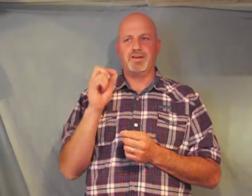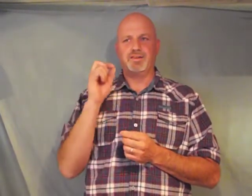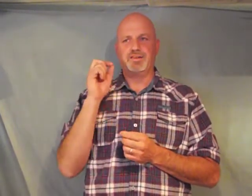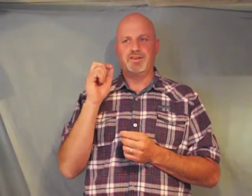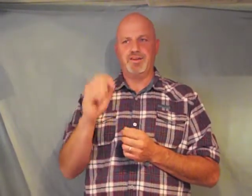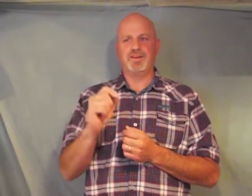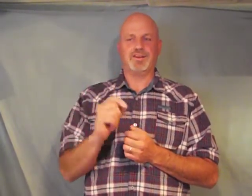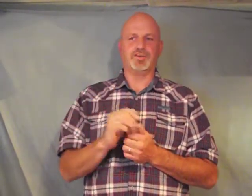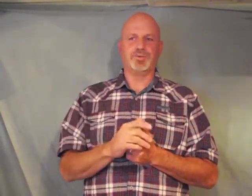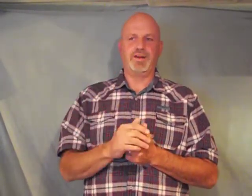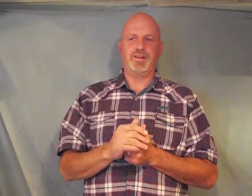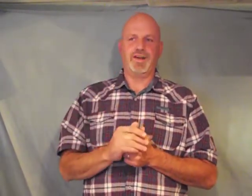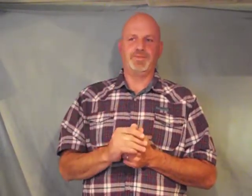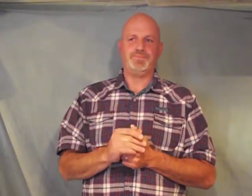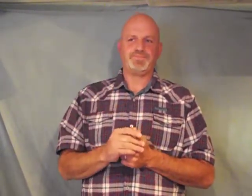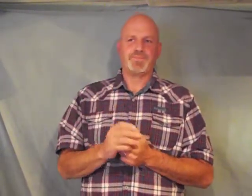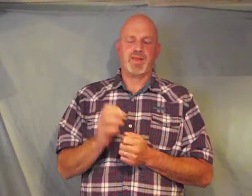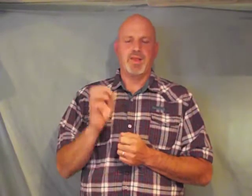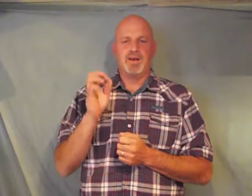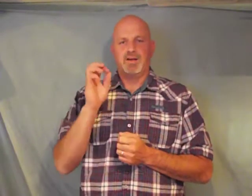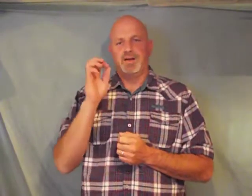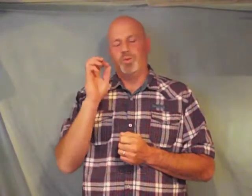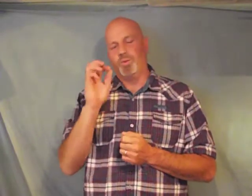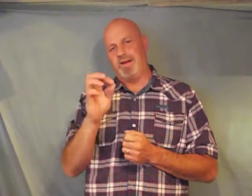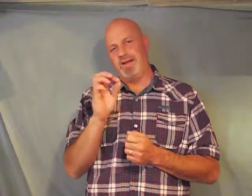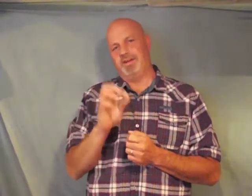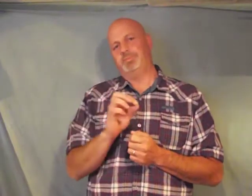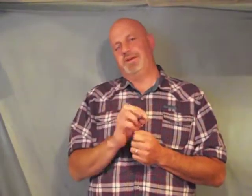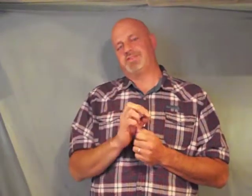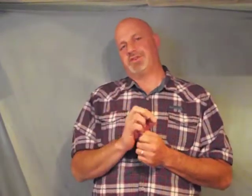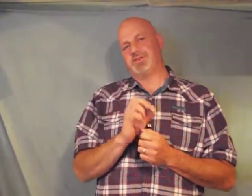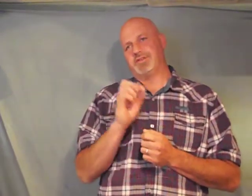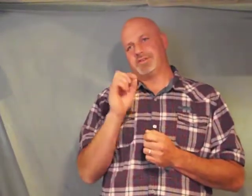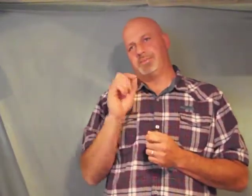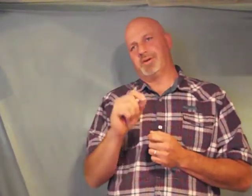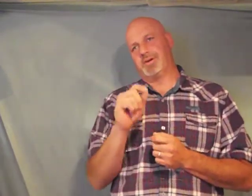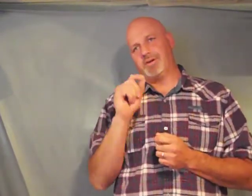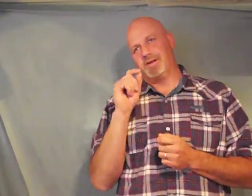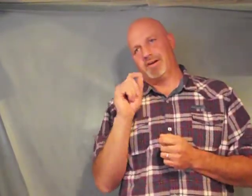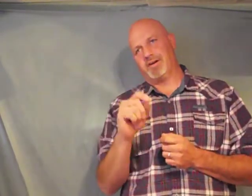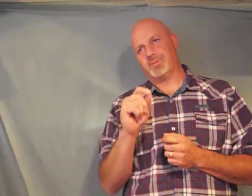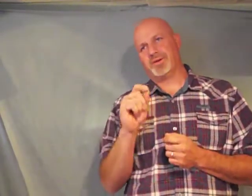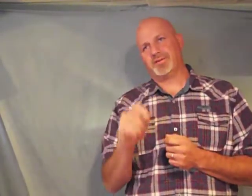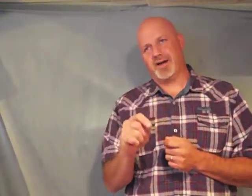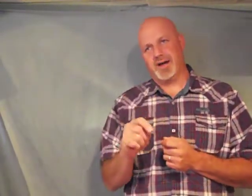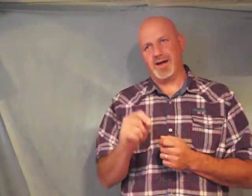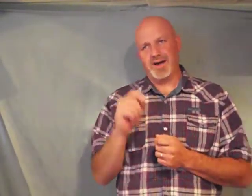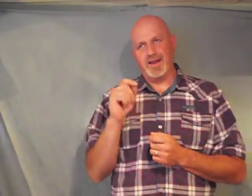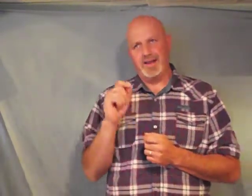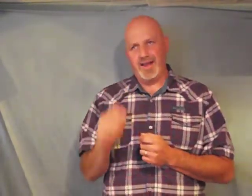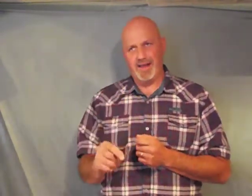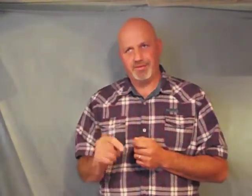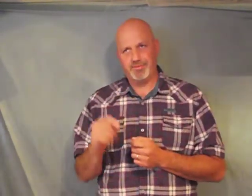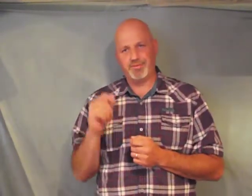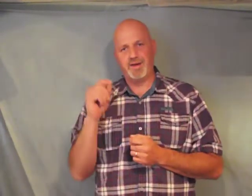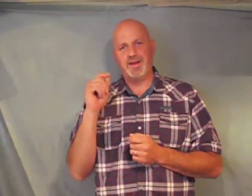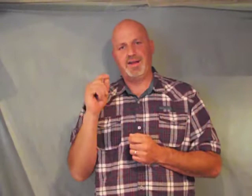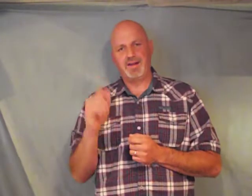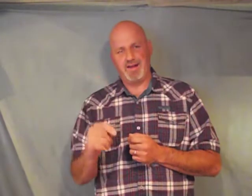you need to go read that we need to be sure to put on the armor of God every day